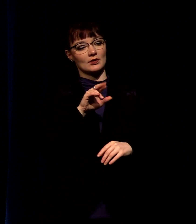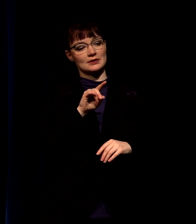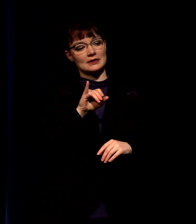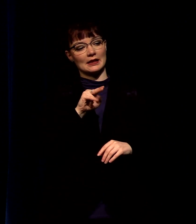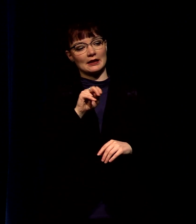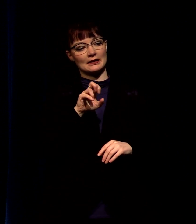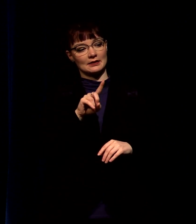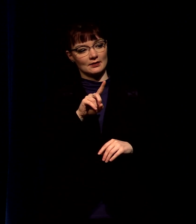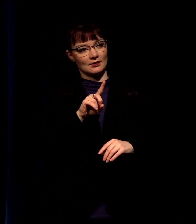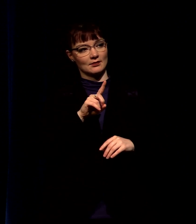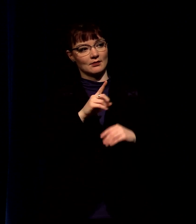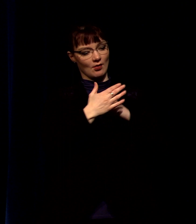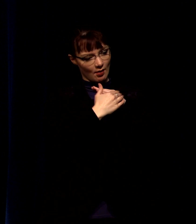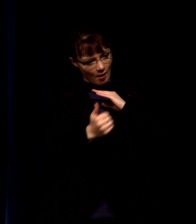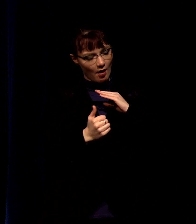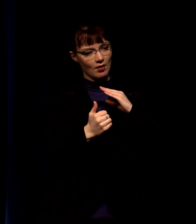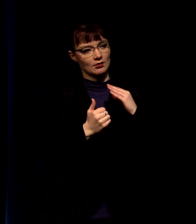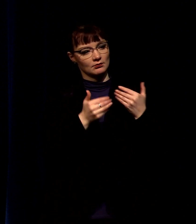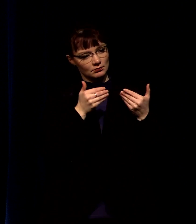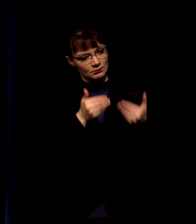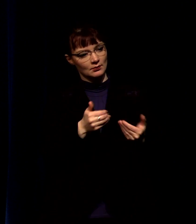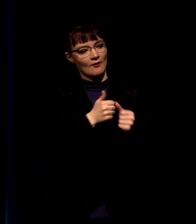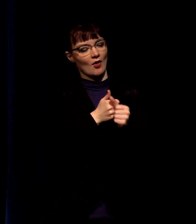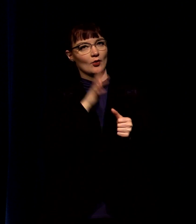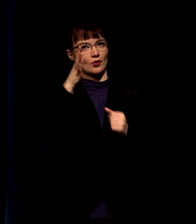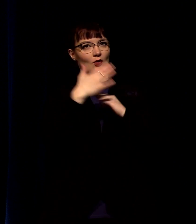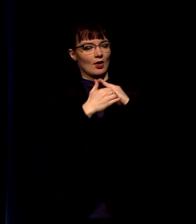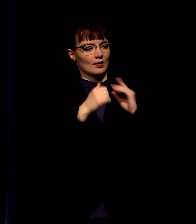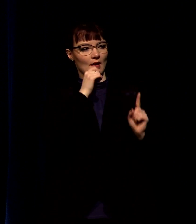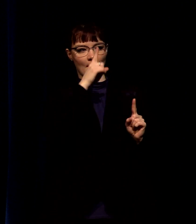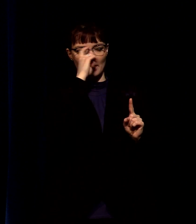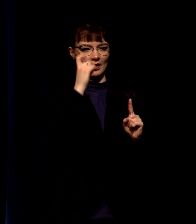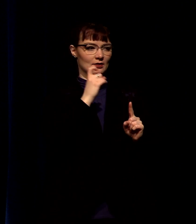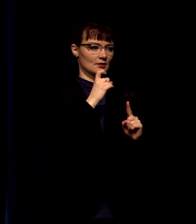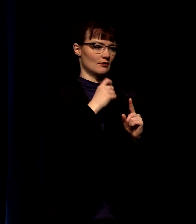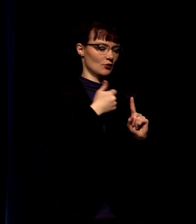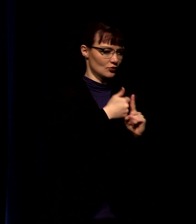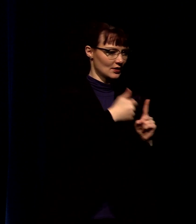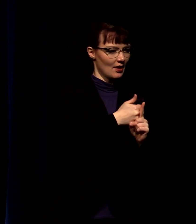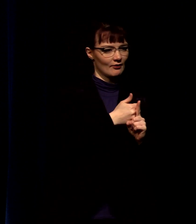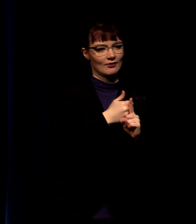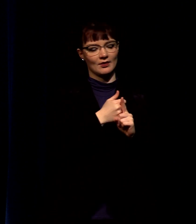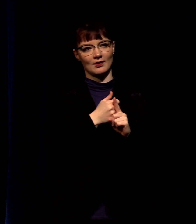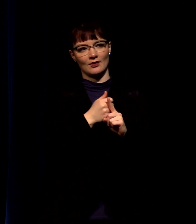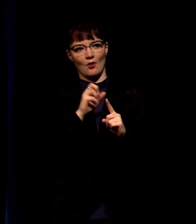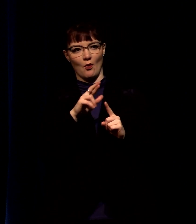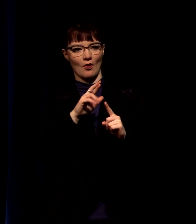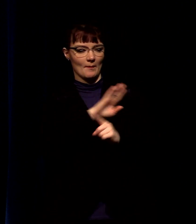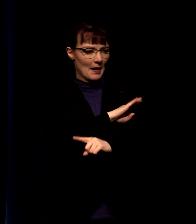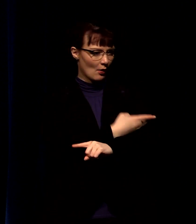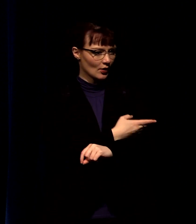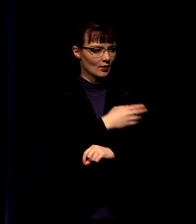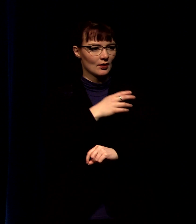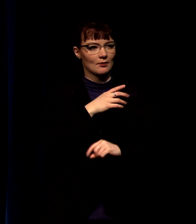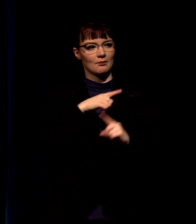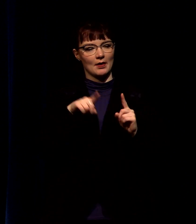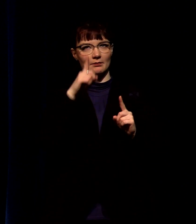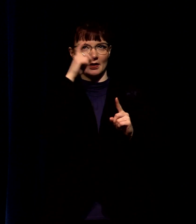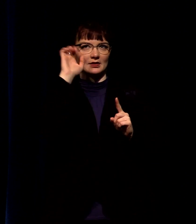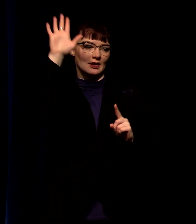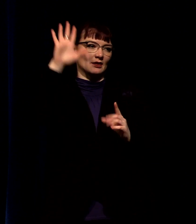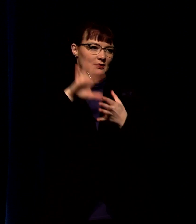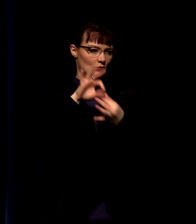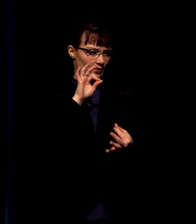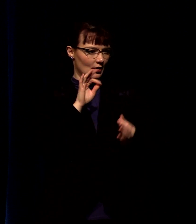forward in your calling not by might not by power but by my spirit says the lord that's rob just to pray